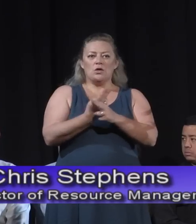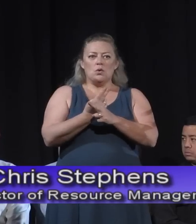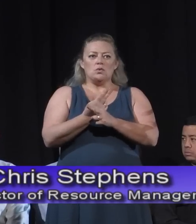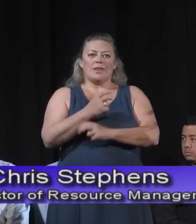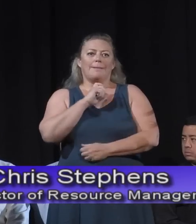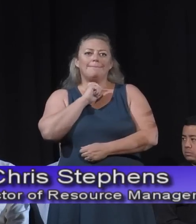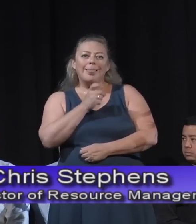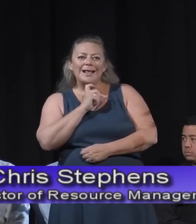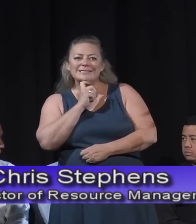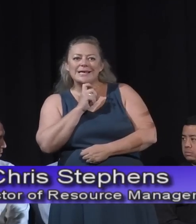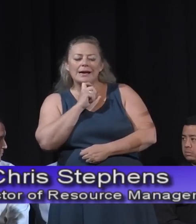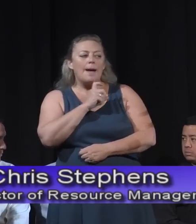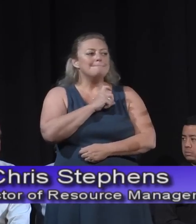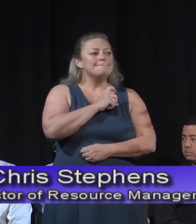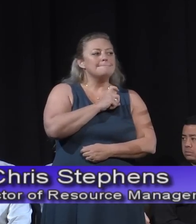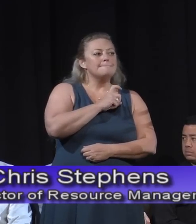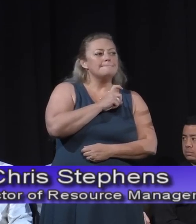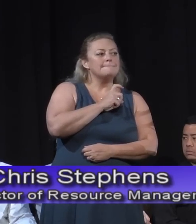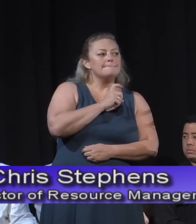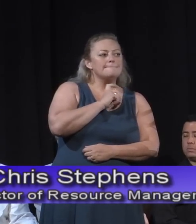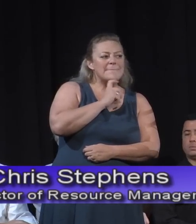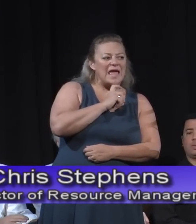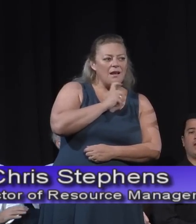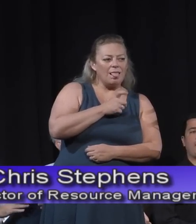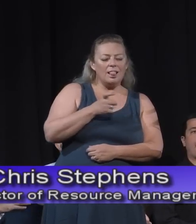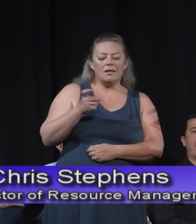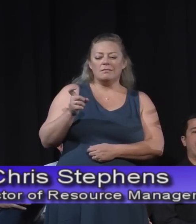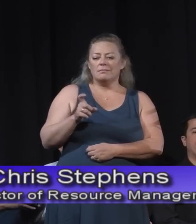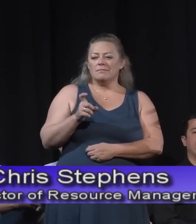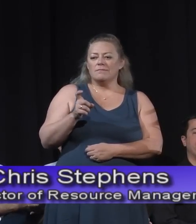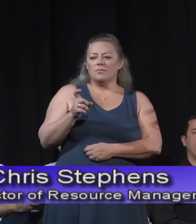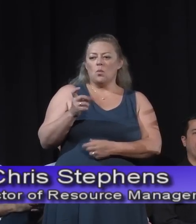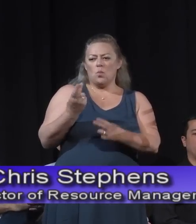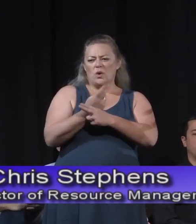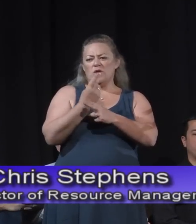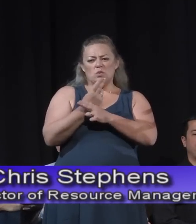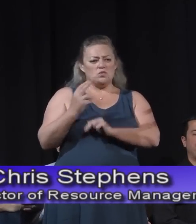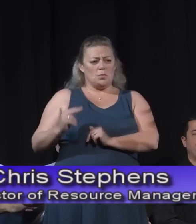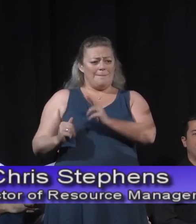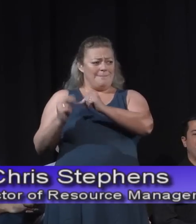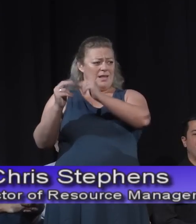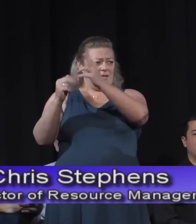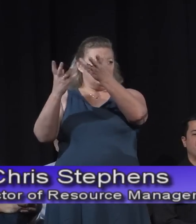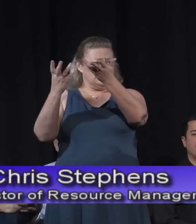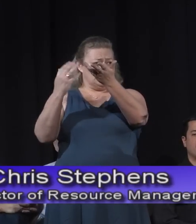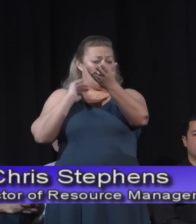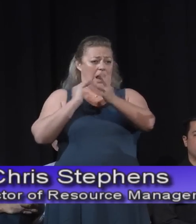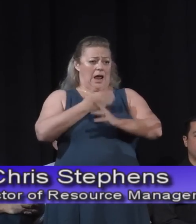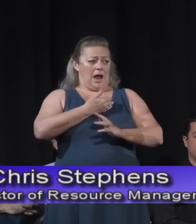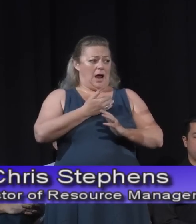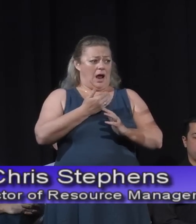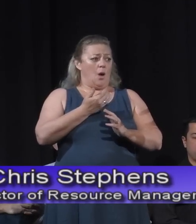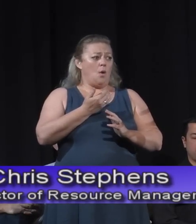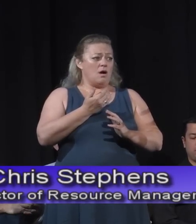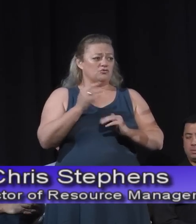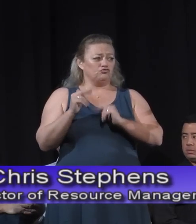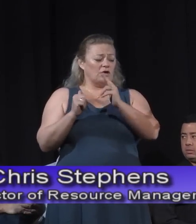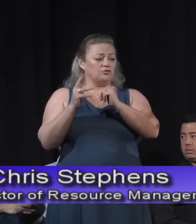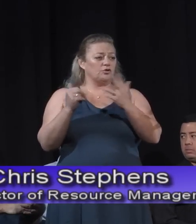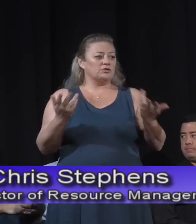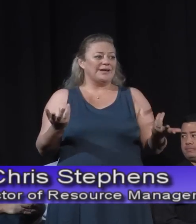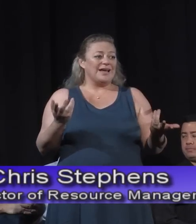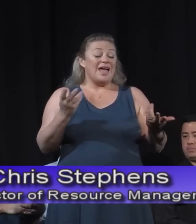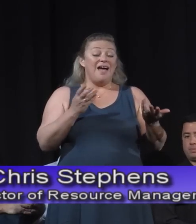metals, or asbestos. After a fire, those become hazardous materials, hazardous waste,